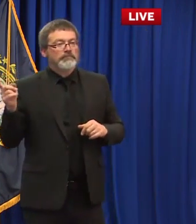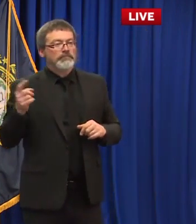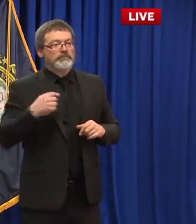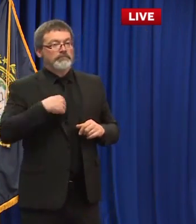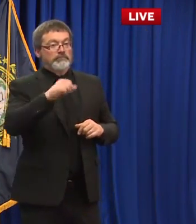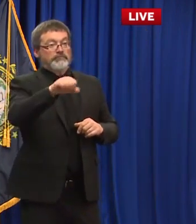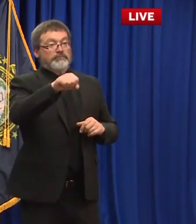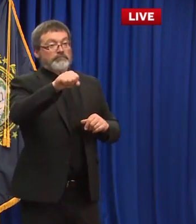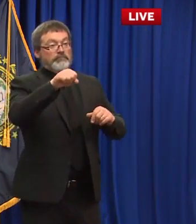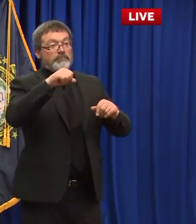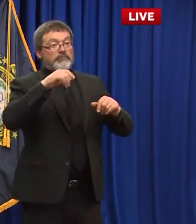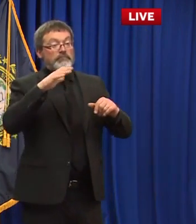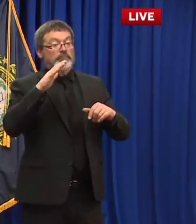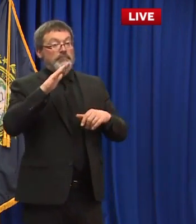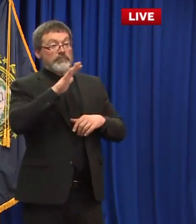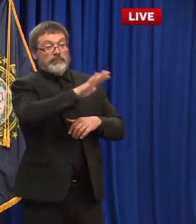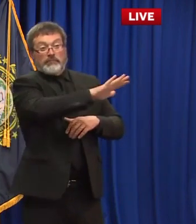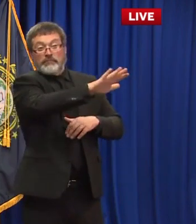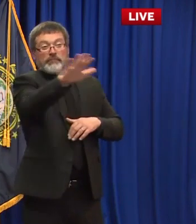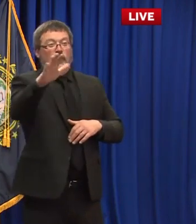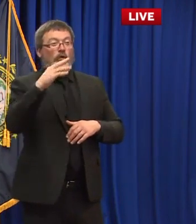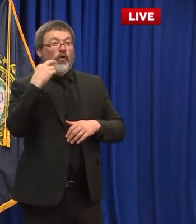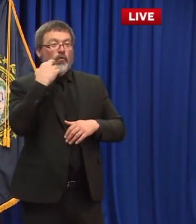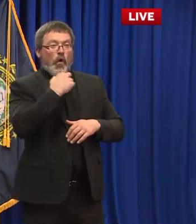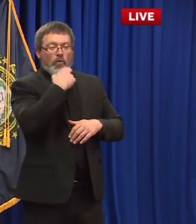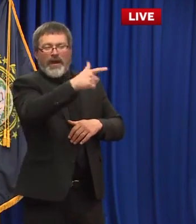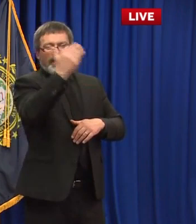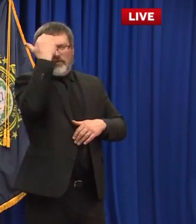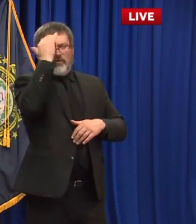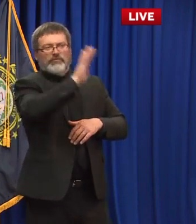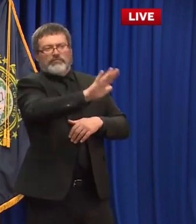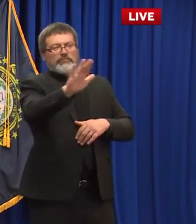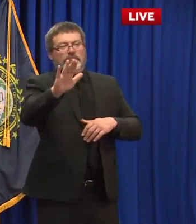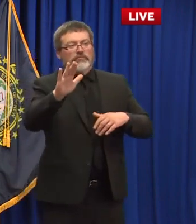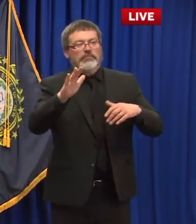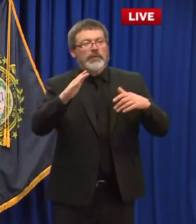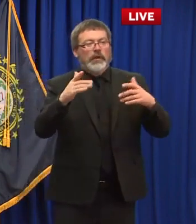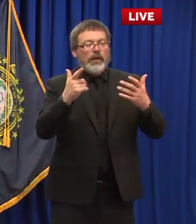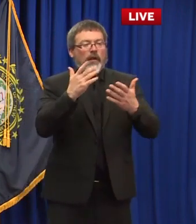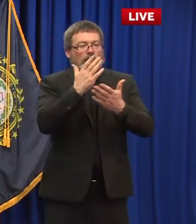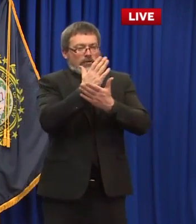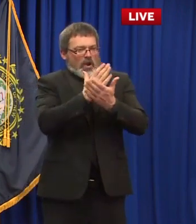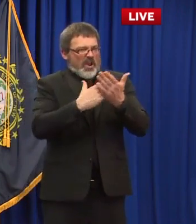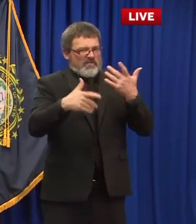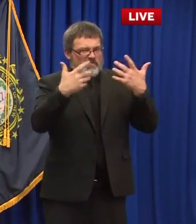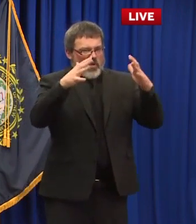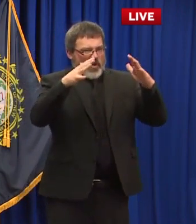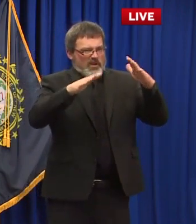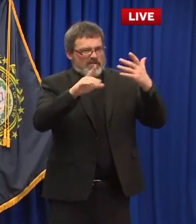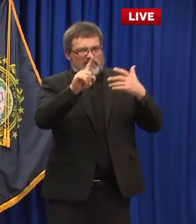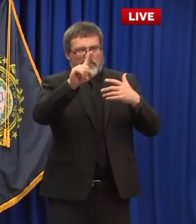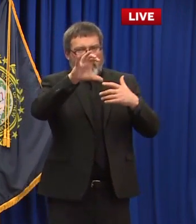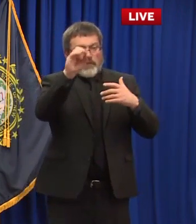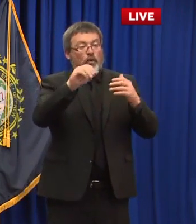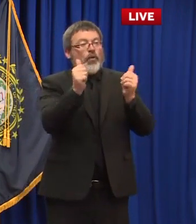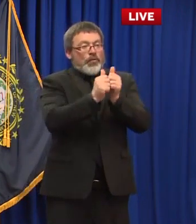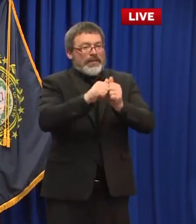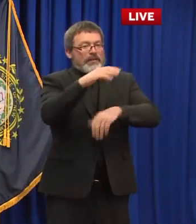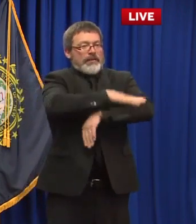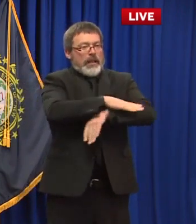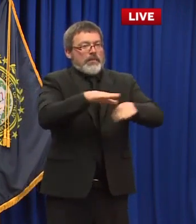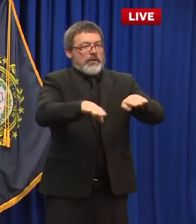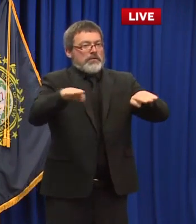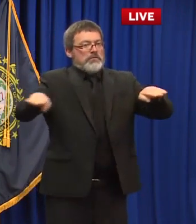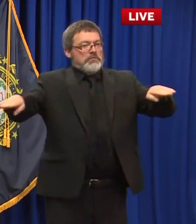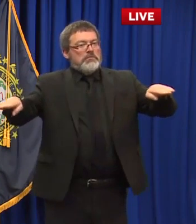of every restaurant by any means some restaurants can open at 100 with that physical distancing some maybe capital a little less because uh maybe they're just more